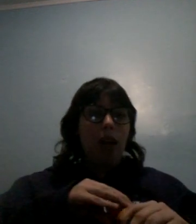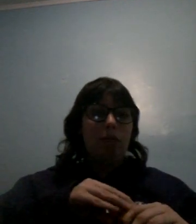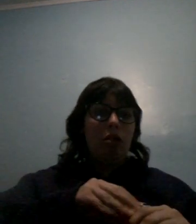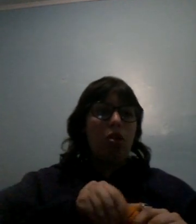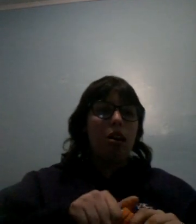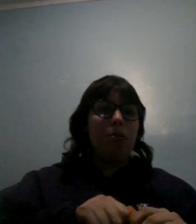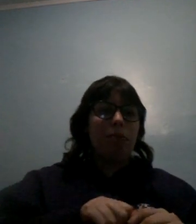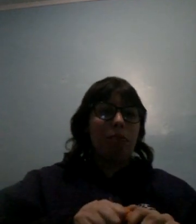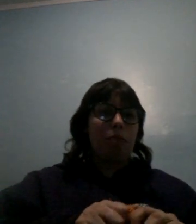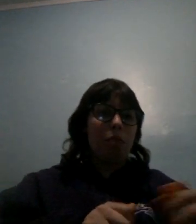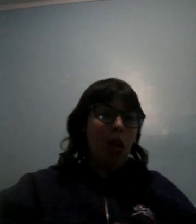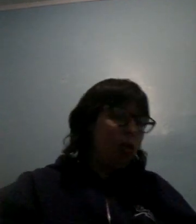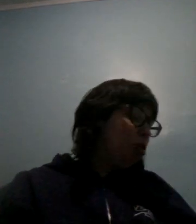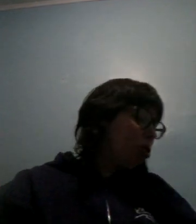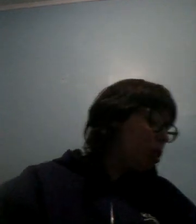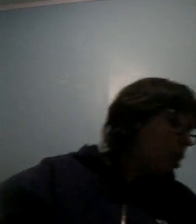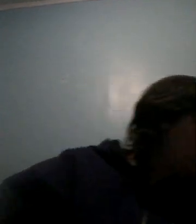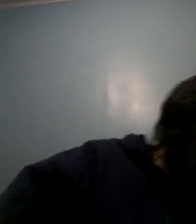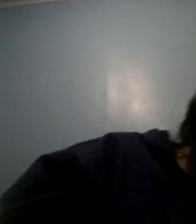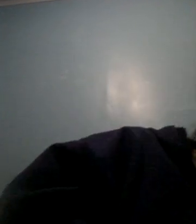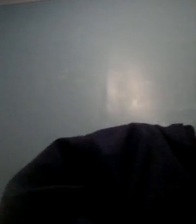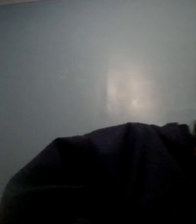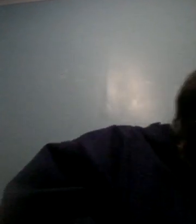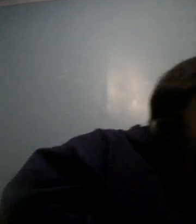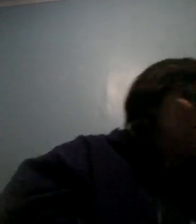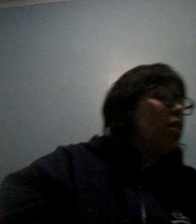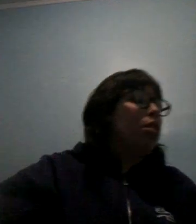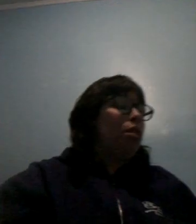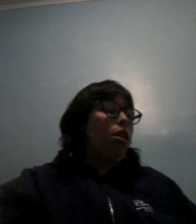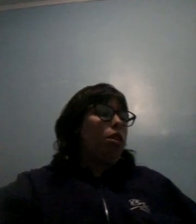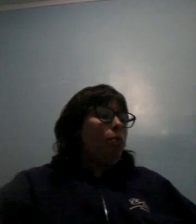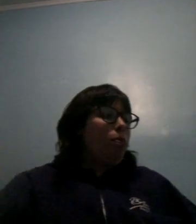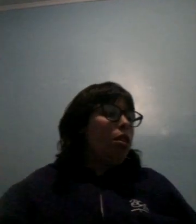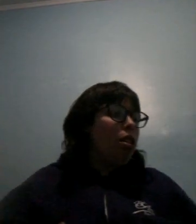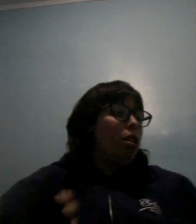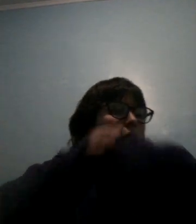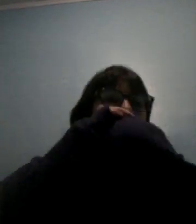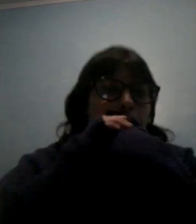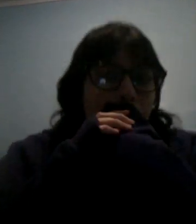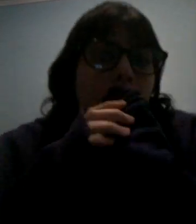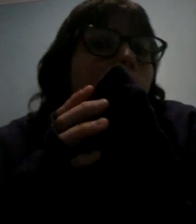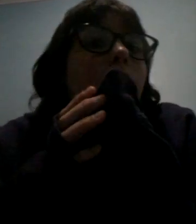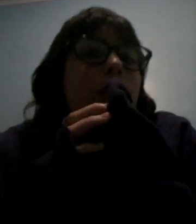started YouTube at 2016 2016 and I really thought I